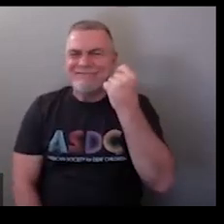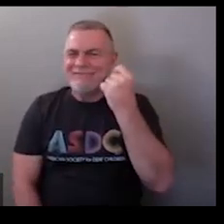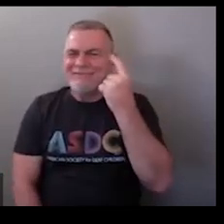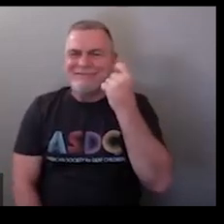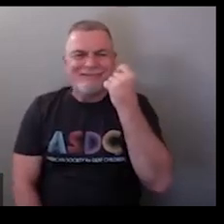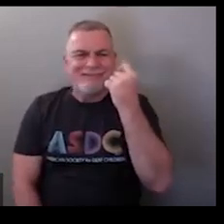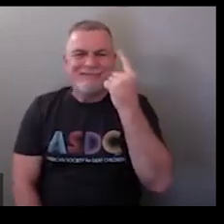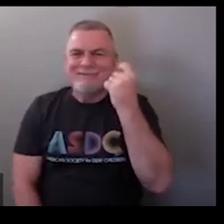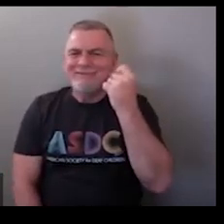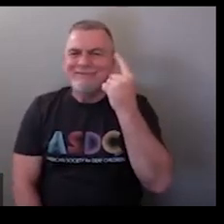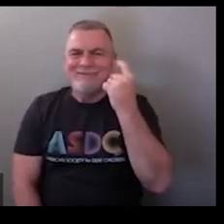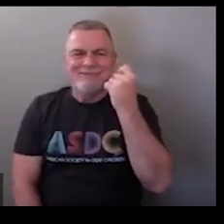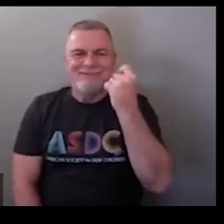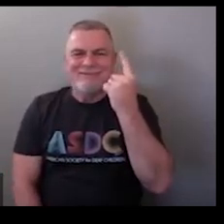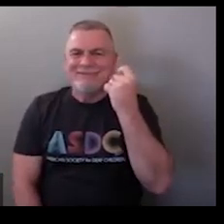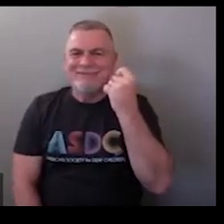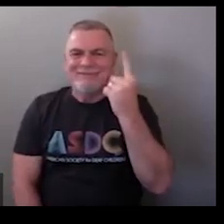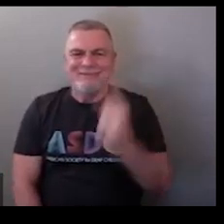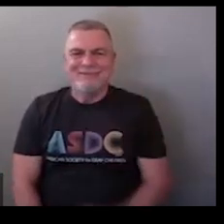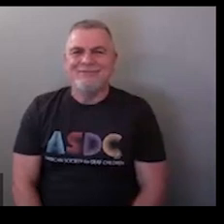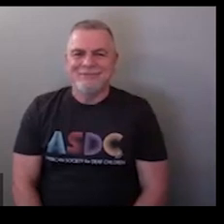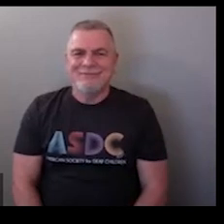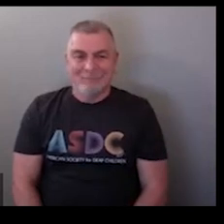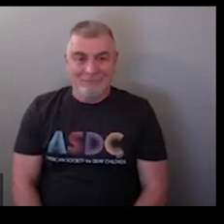or I don't understand this homework